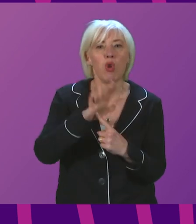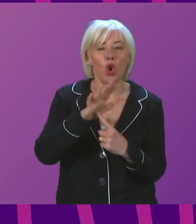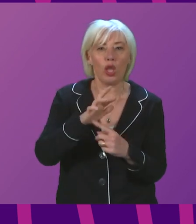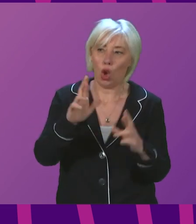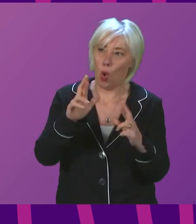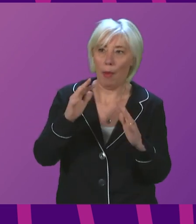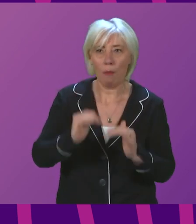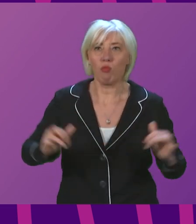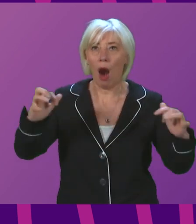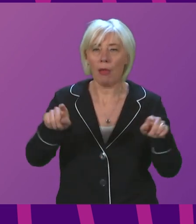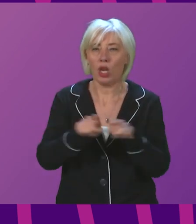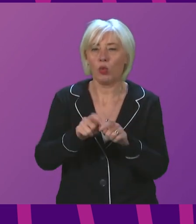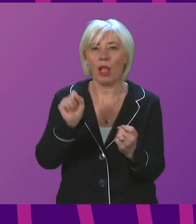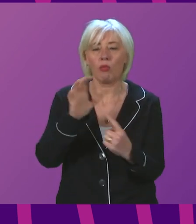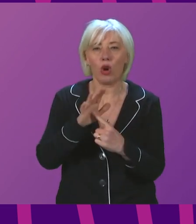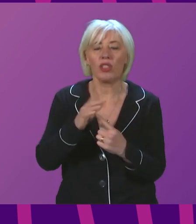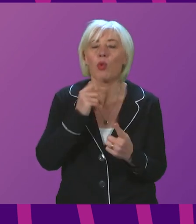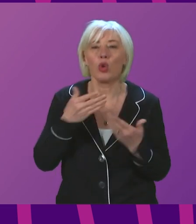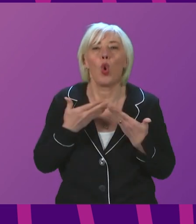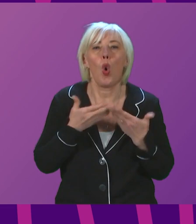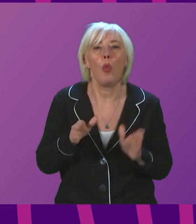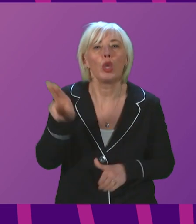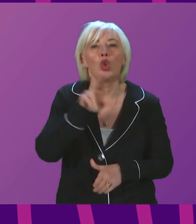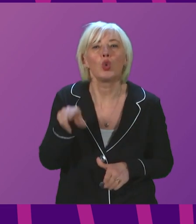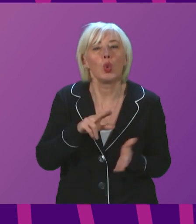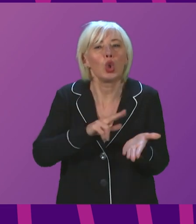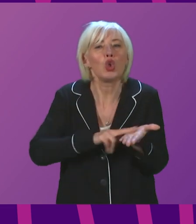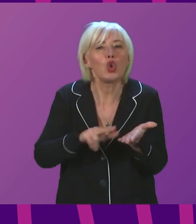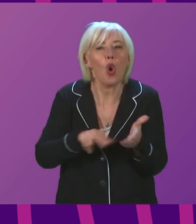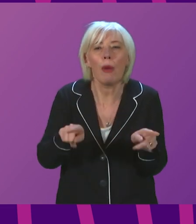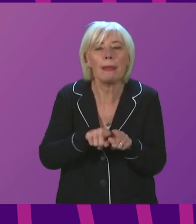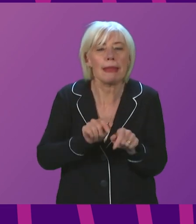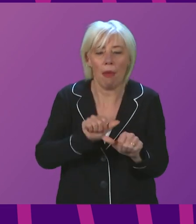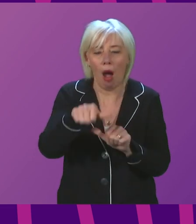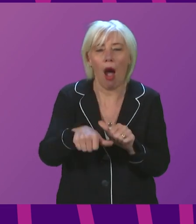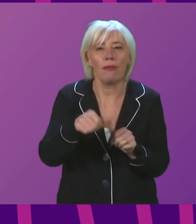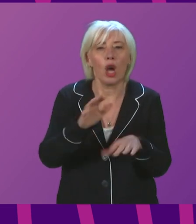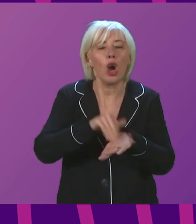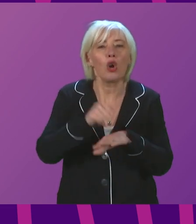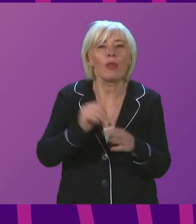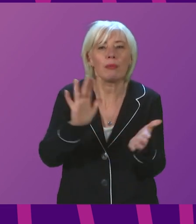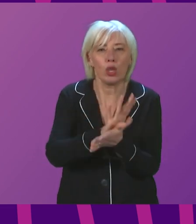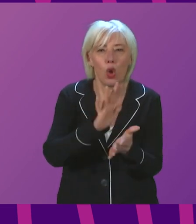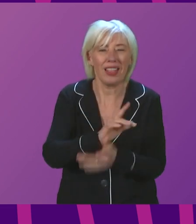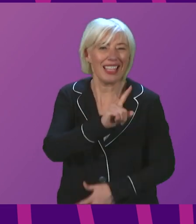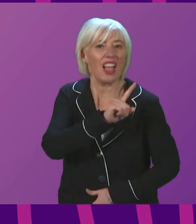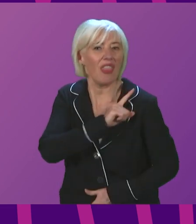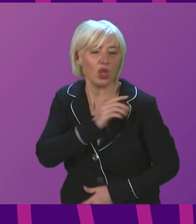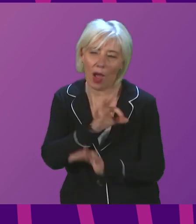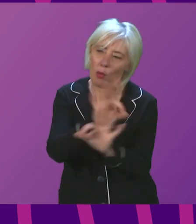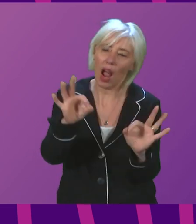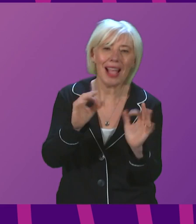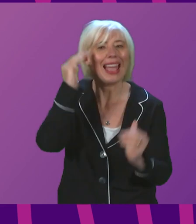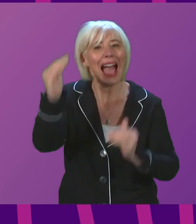Parliament's priority, to reopen schools as normal after the Christmas holidays. Indeed, one reason for asking adults to make